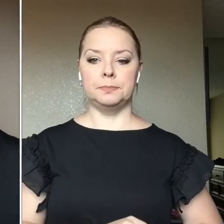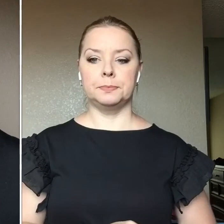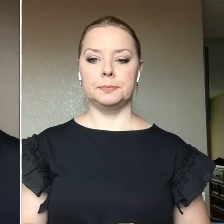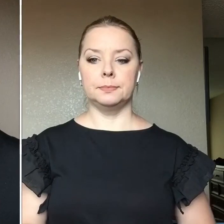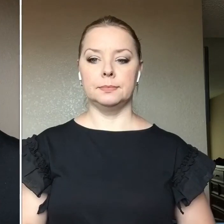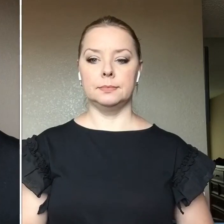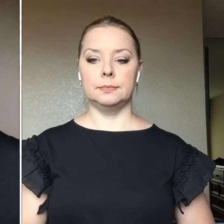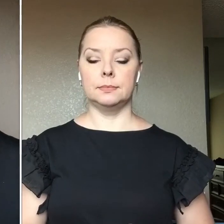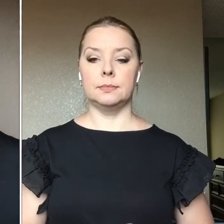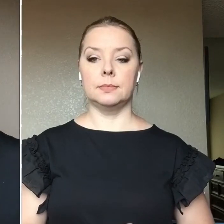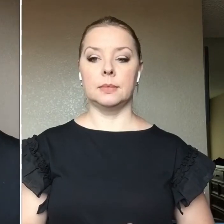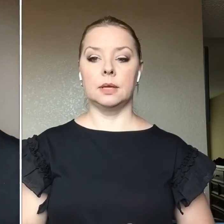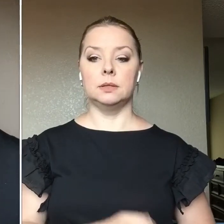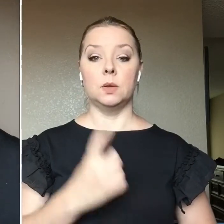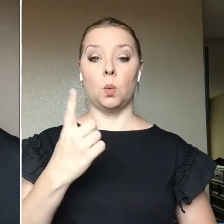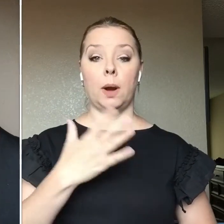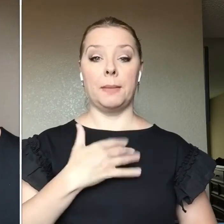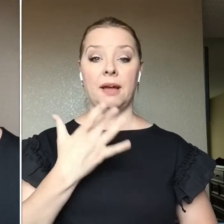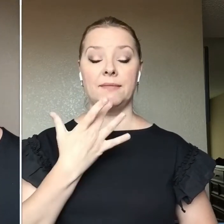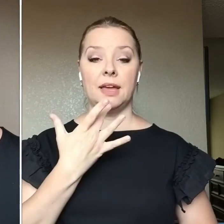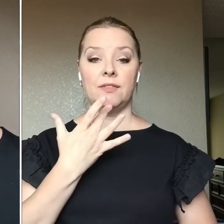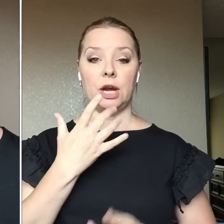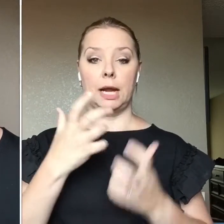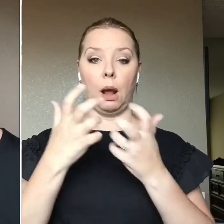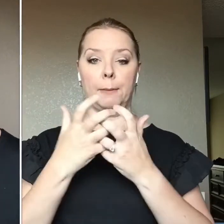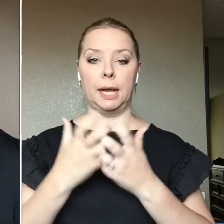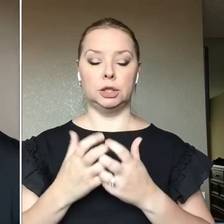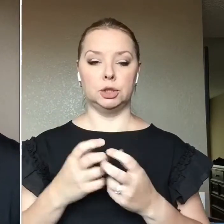So this is one of my favorite nude combos So 902C